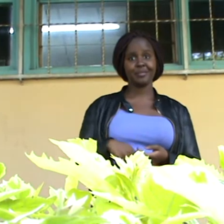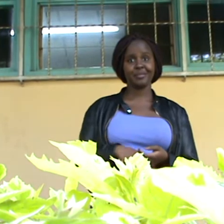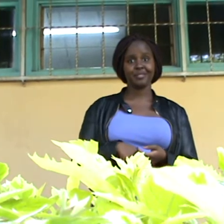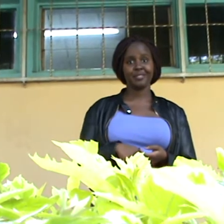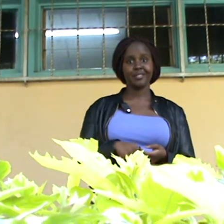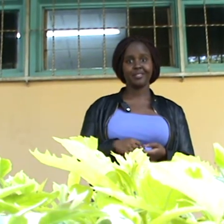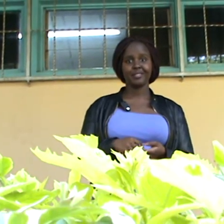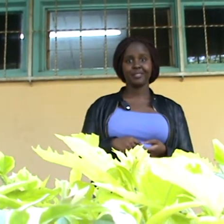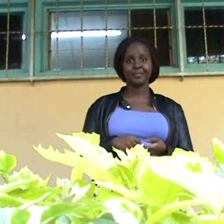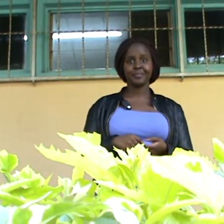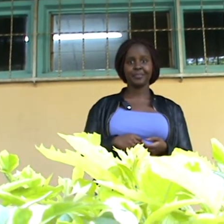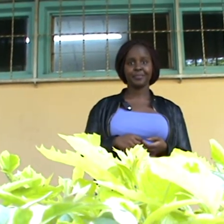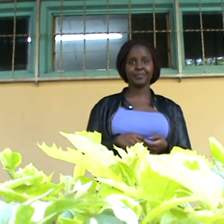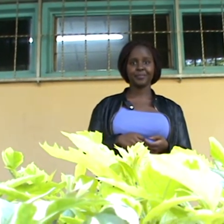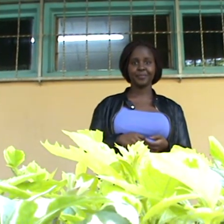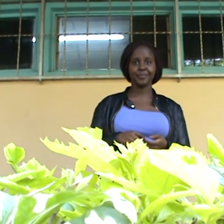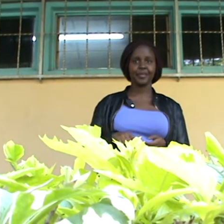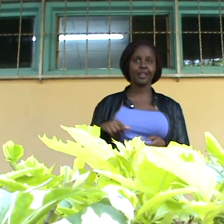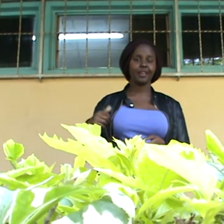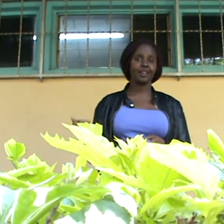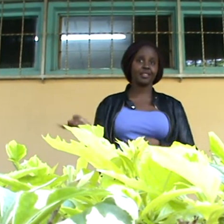The other day, dreamt enjoying my wedding.